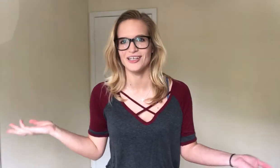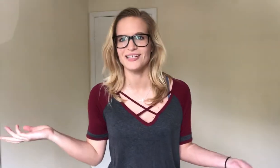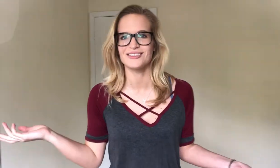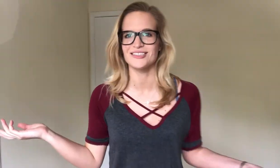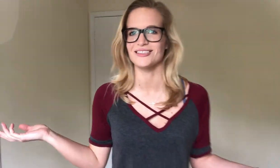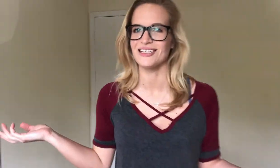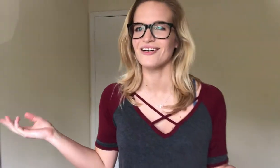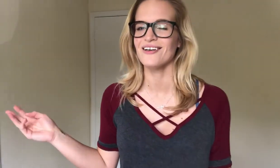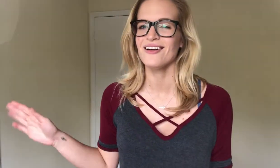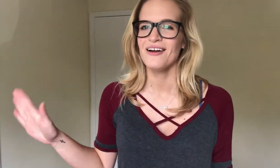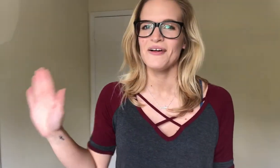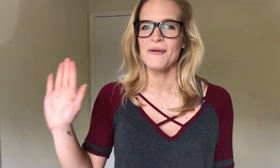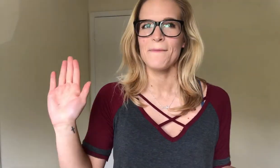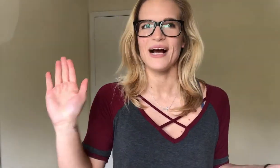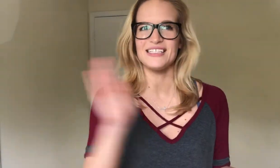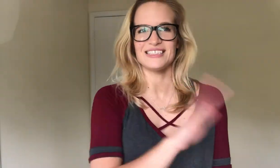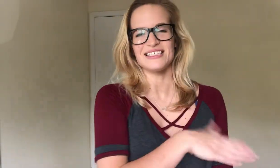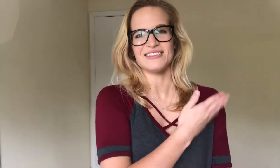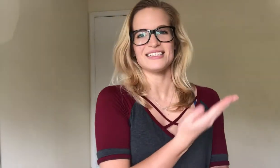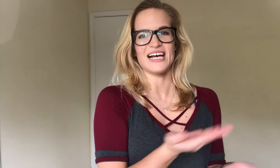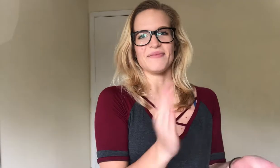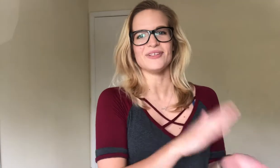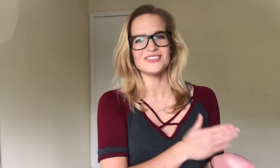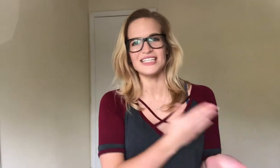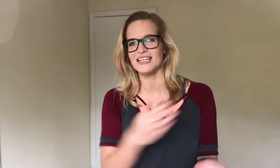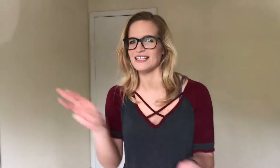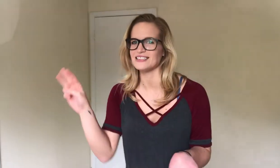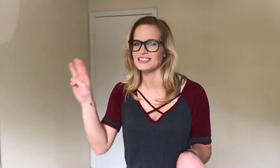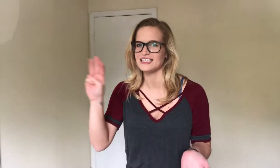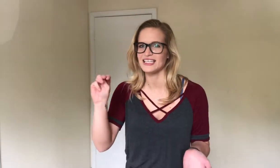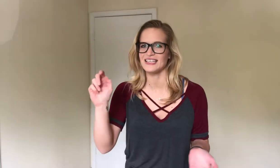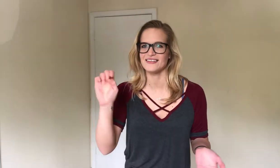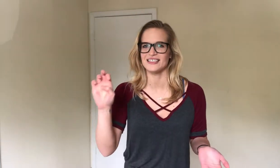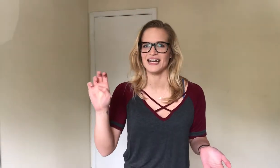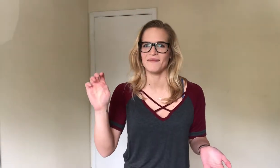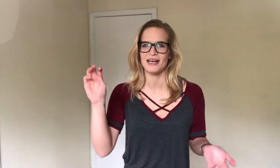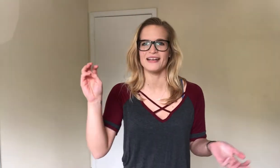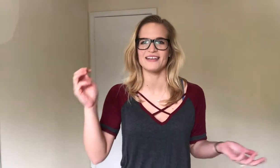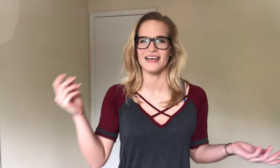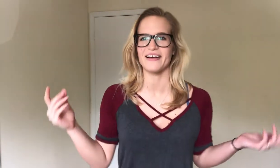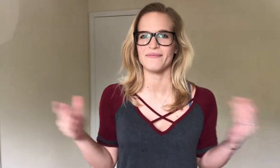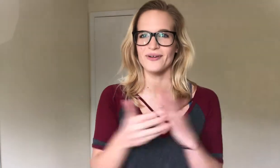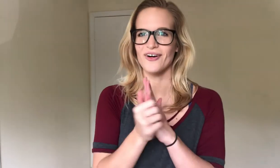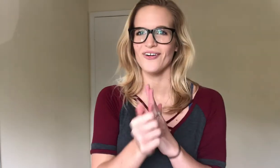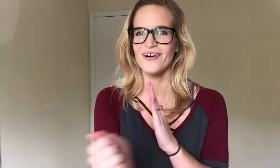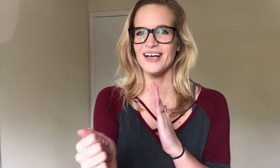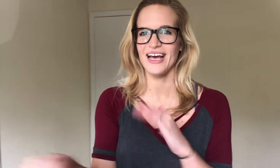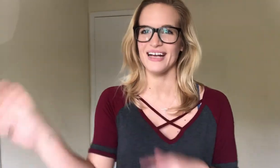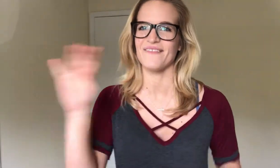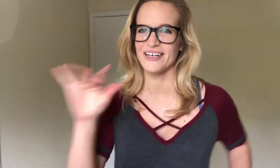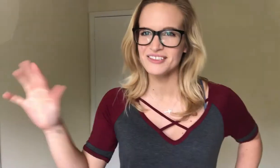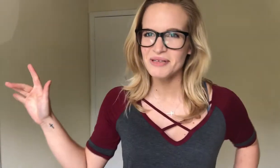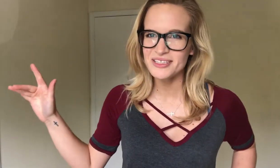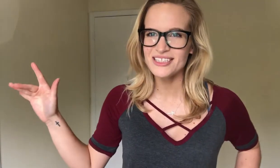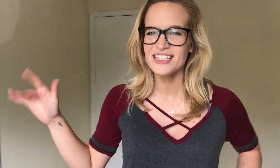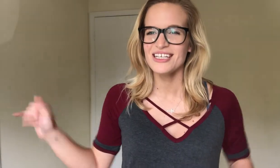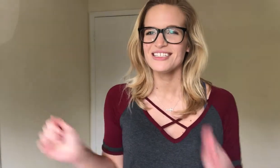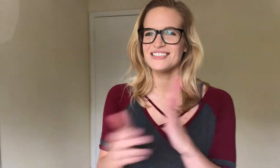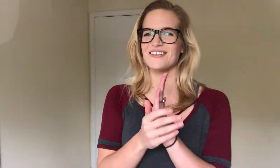Gates is a singer. But I just did sign music because you can't really, I'm not like a pro at fingerspelling. So